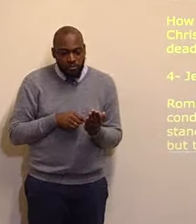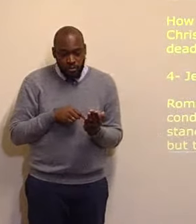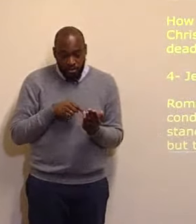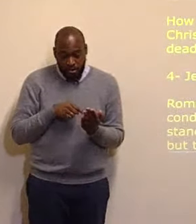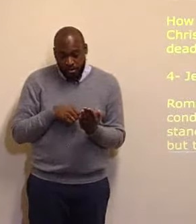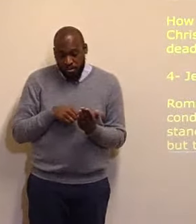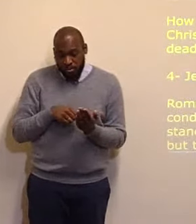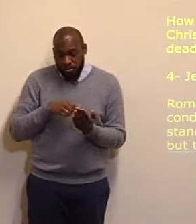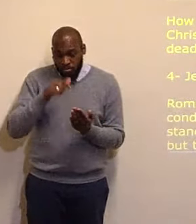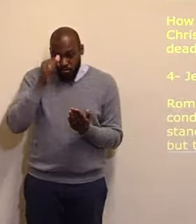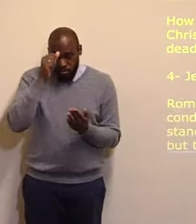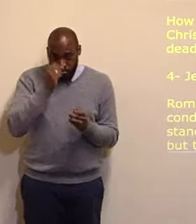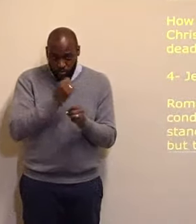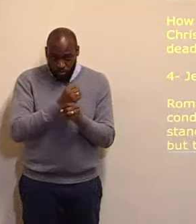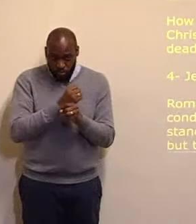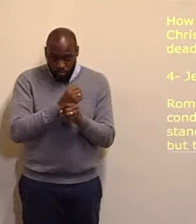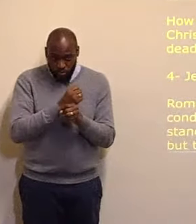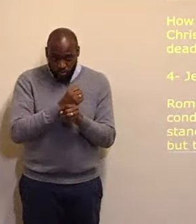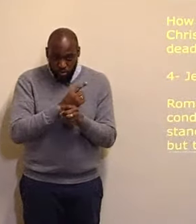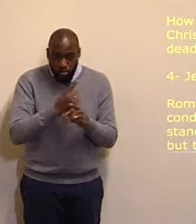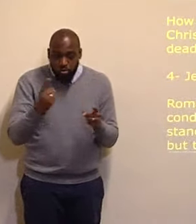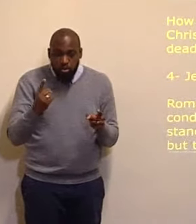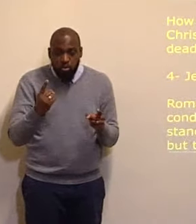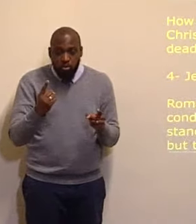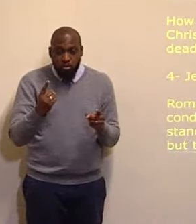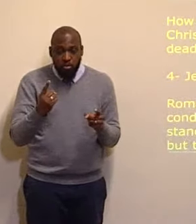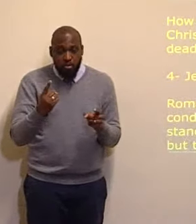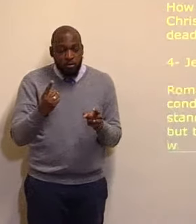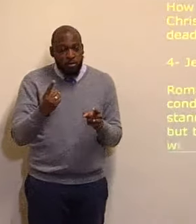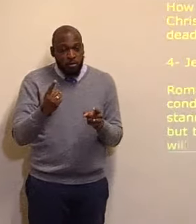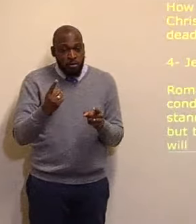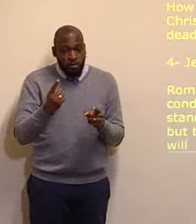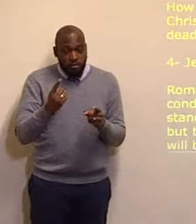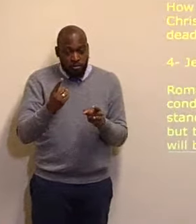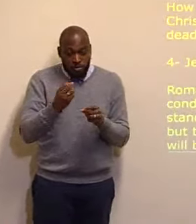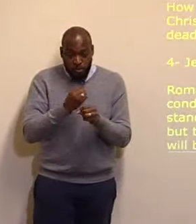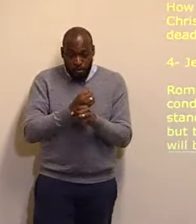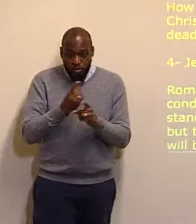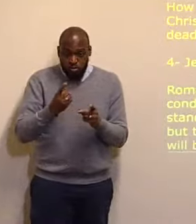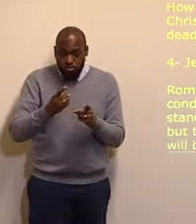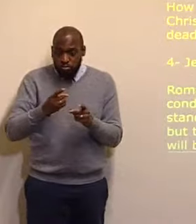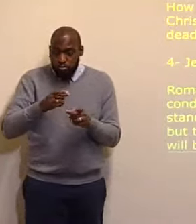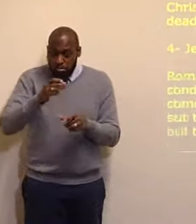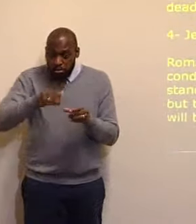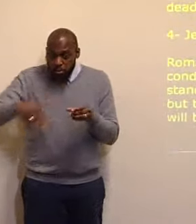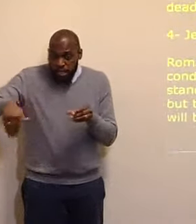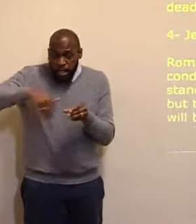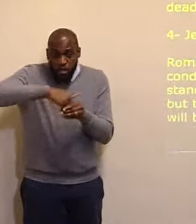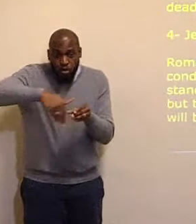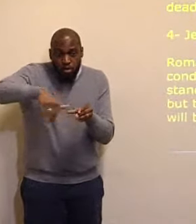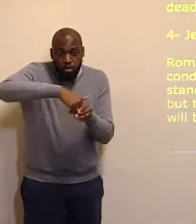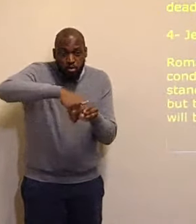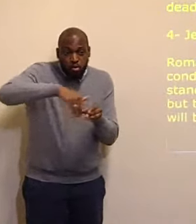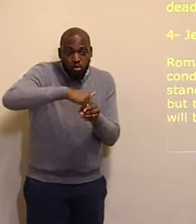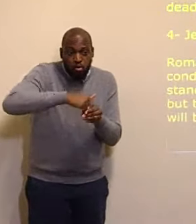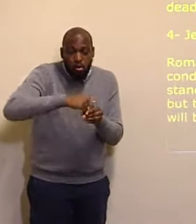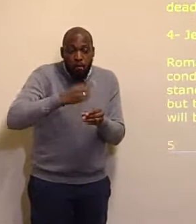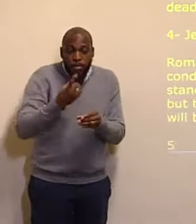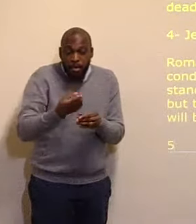is inclusive, and it excludes, everything else. I hope you can see, from verse 43, that's